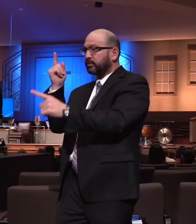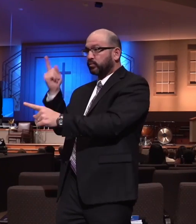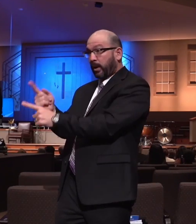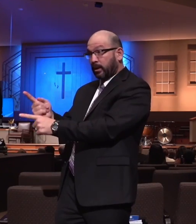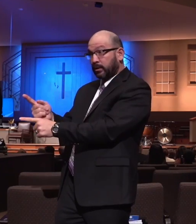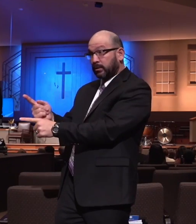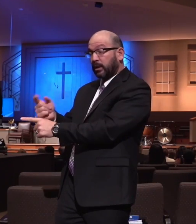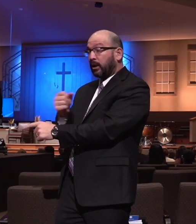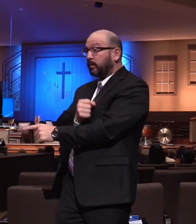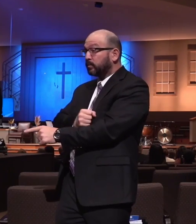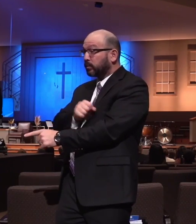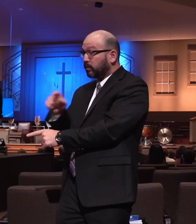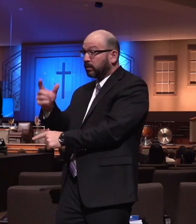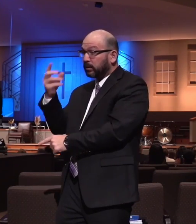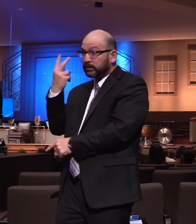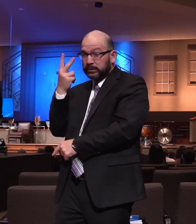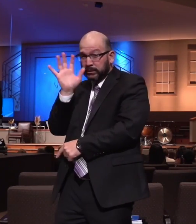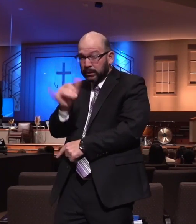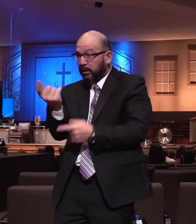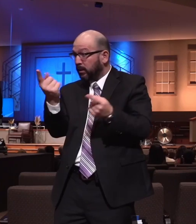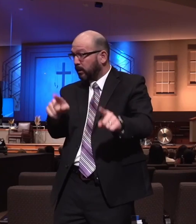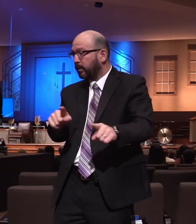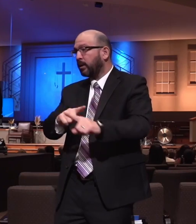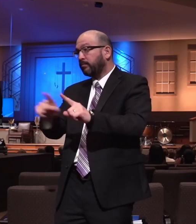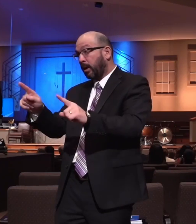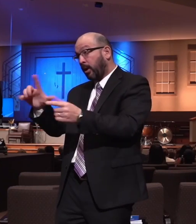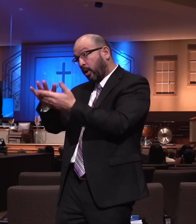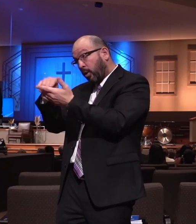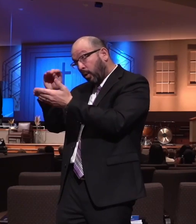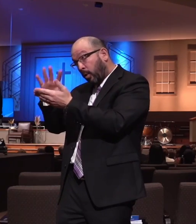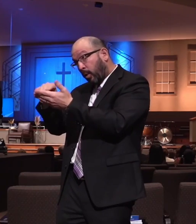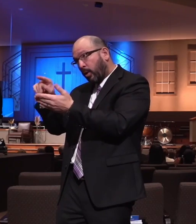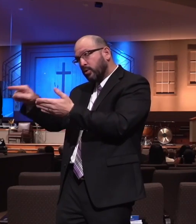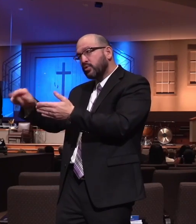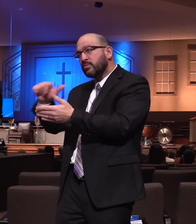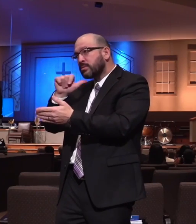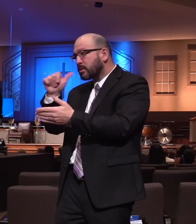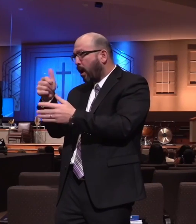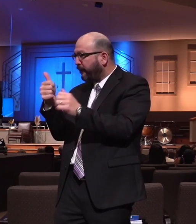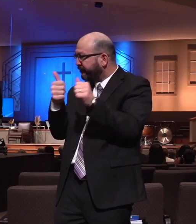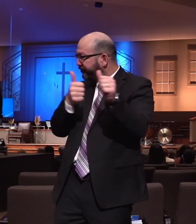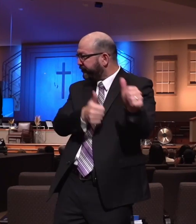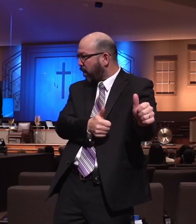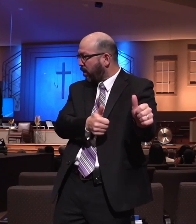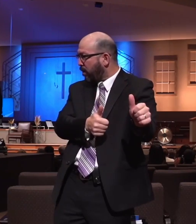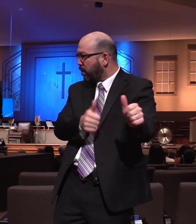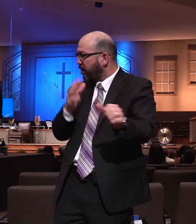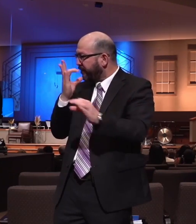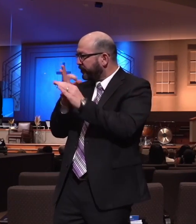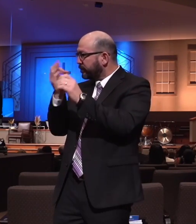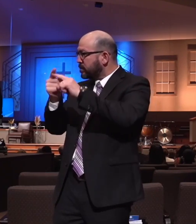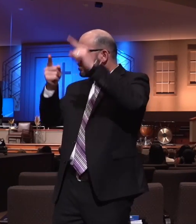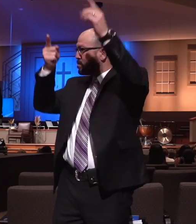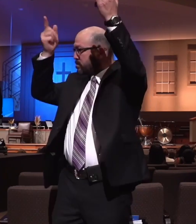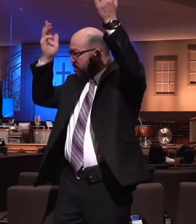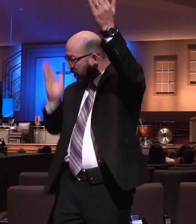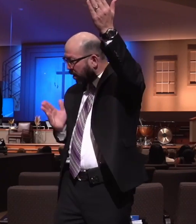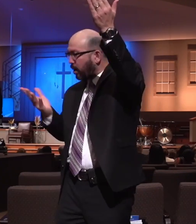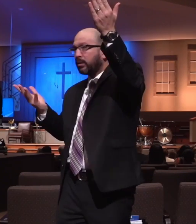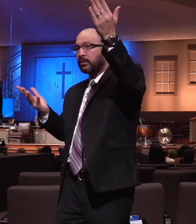sorry that you were so hurt and disappointed, but learn from it that you'll never do it in your life to be faithful to God. But remember this, the truth is still